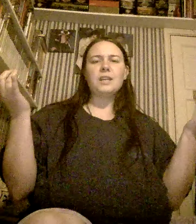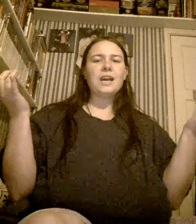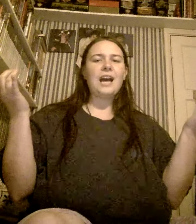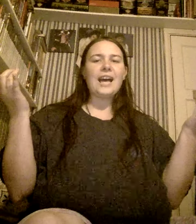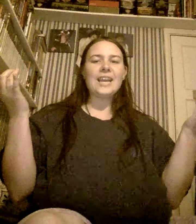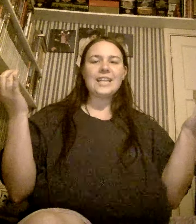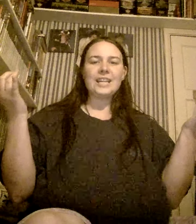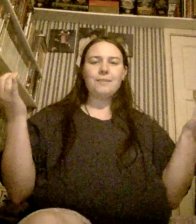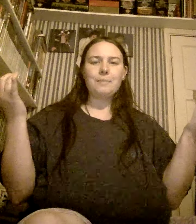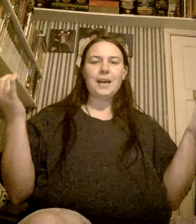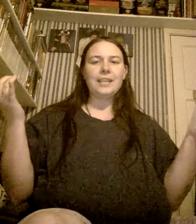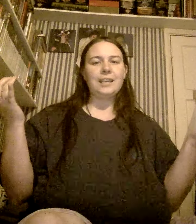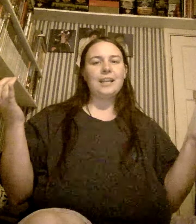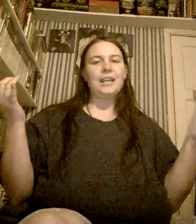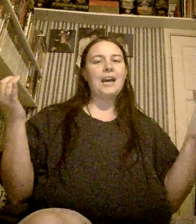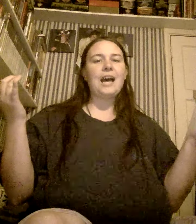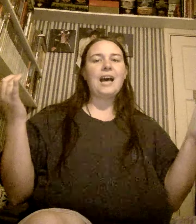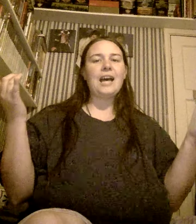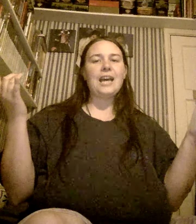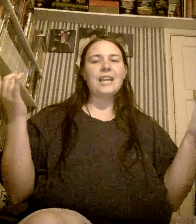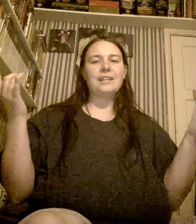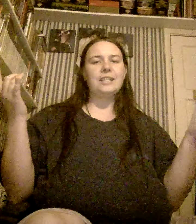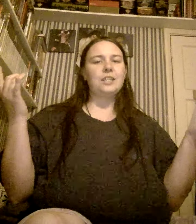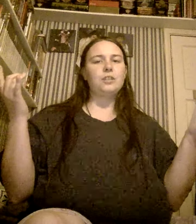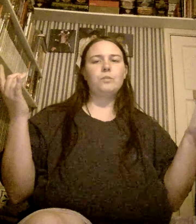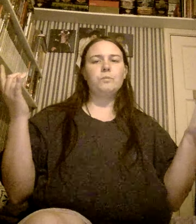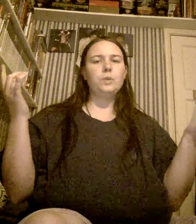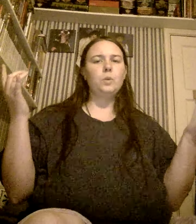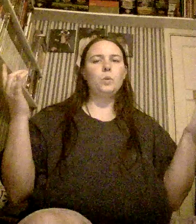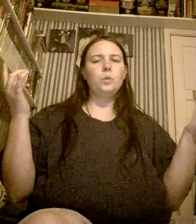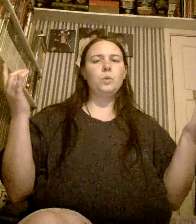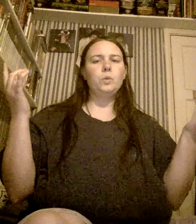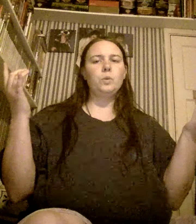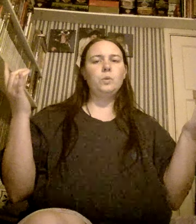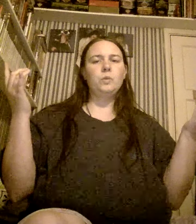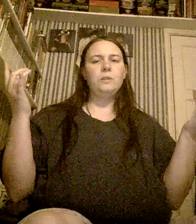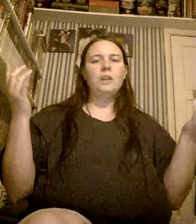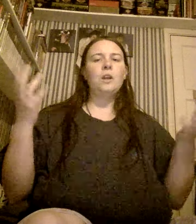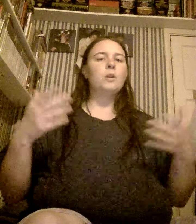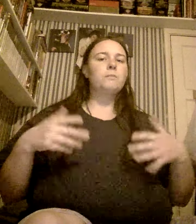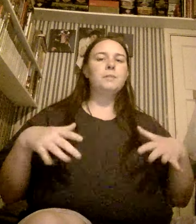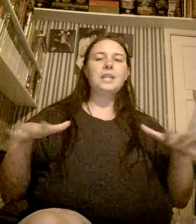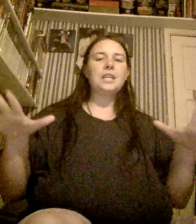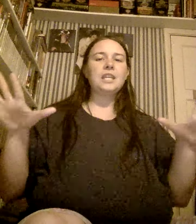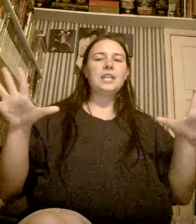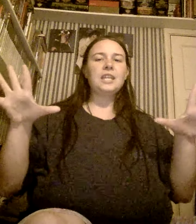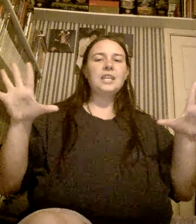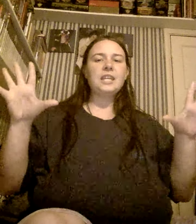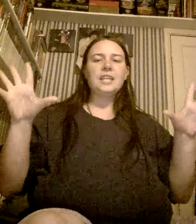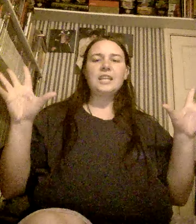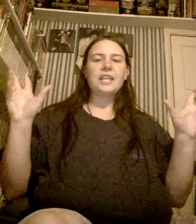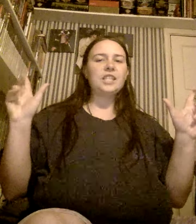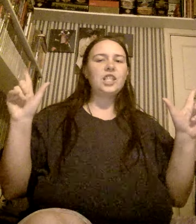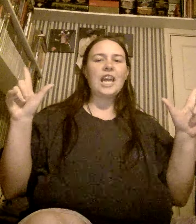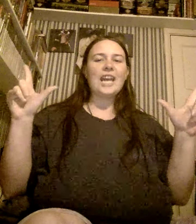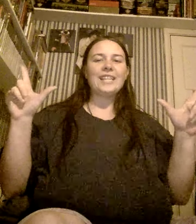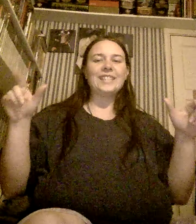we're guided by the light of each new moon. Meet a chance